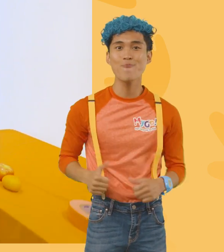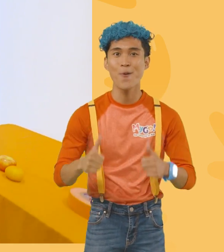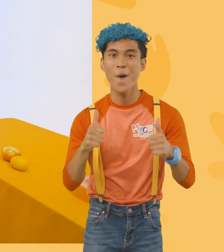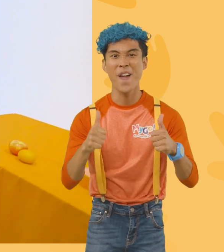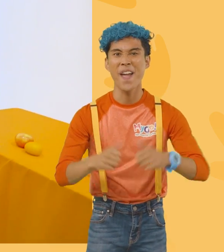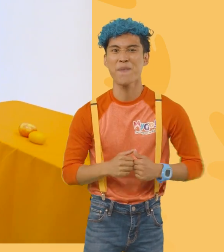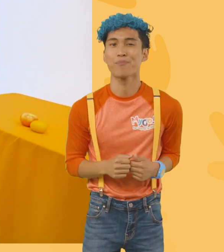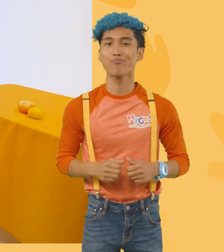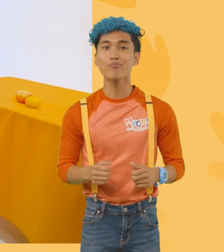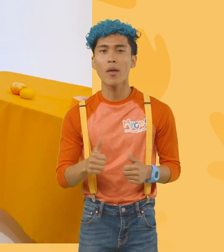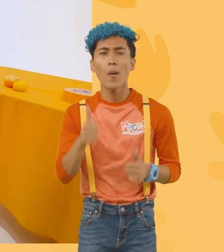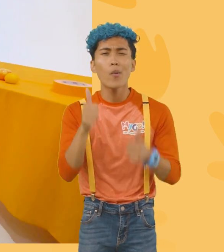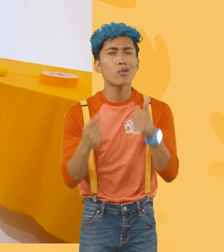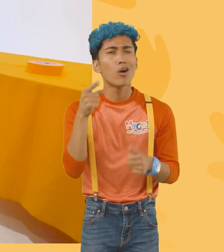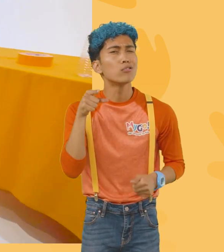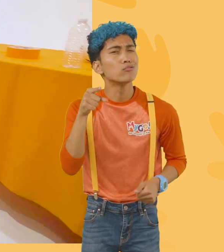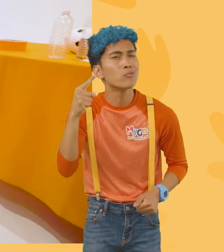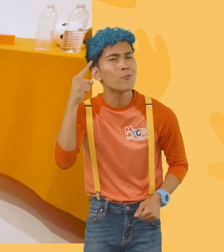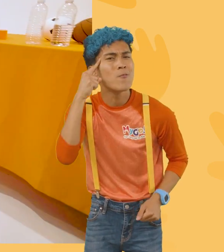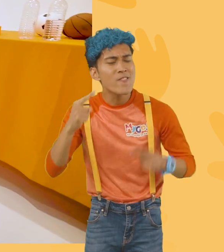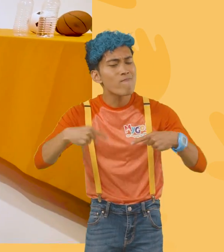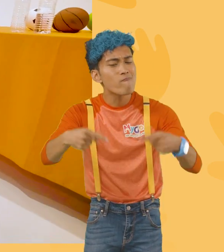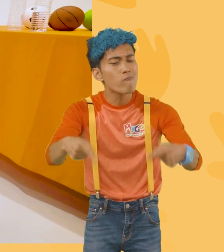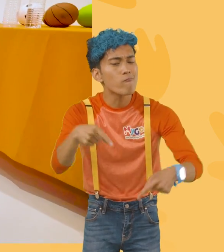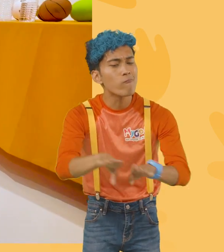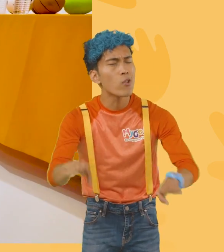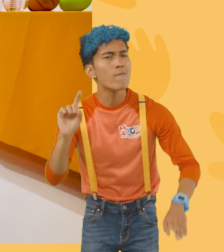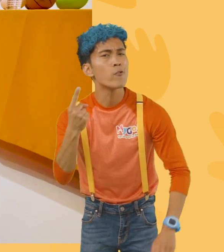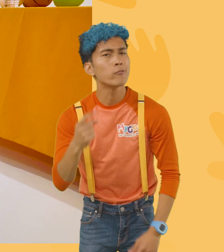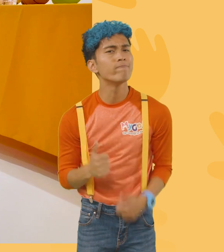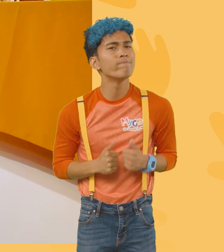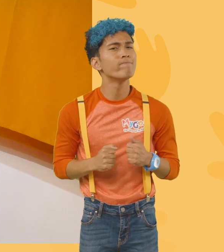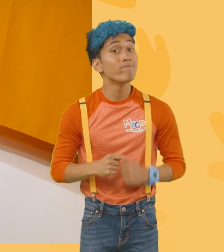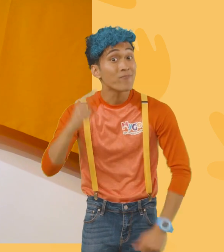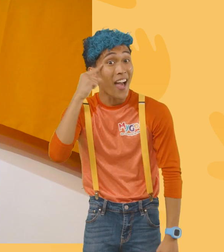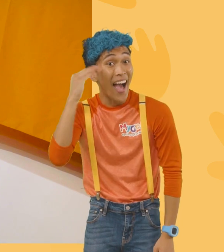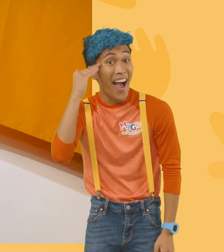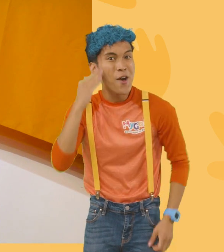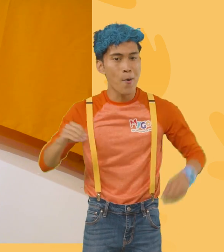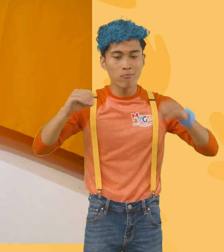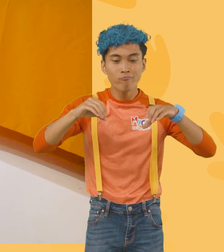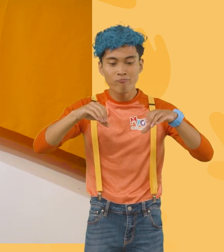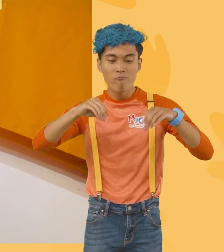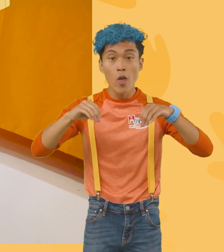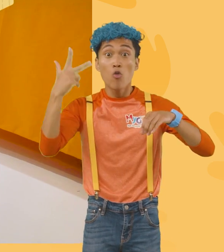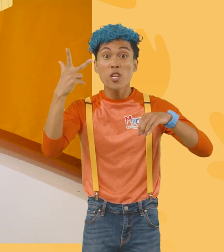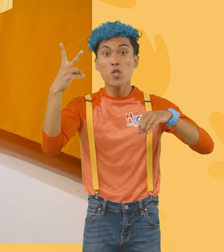right. What one do you think is going to reach the bottom first? I think I know. Three, two,